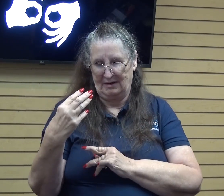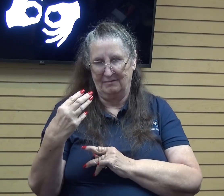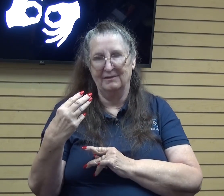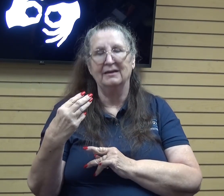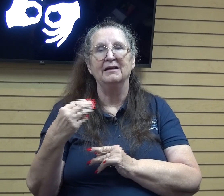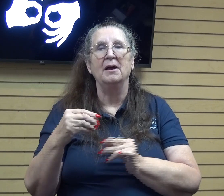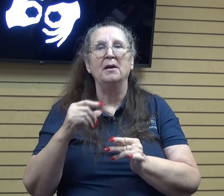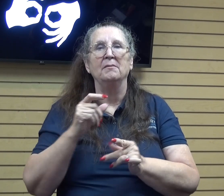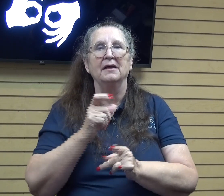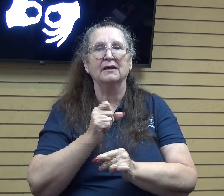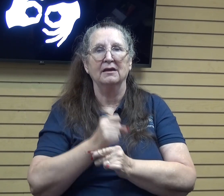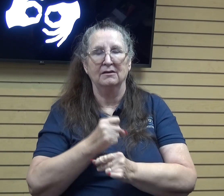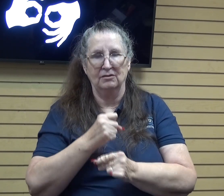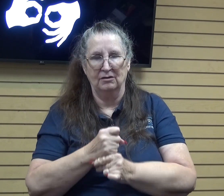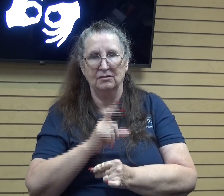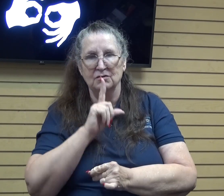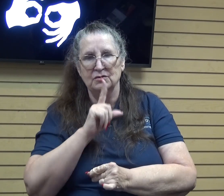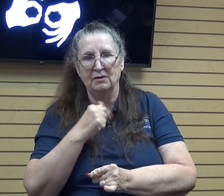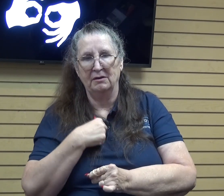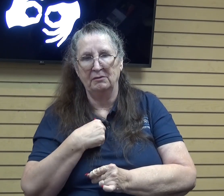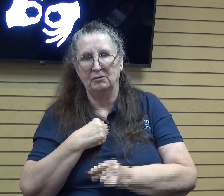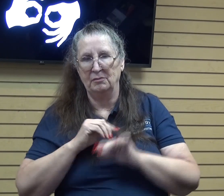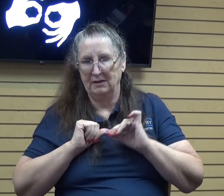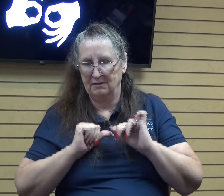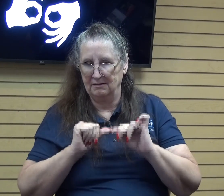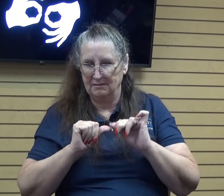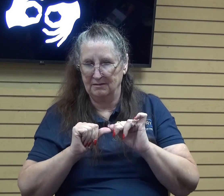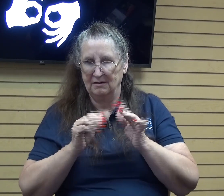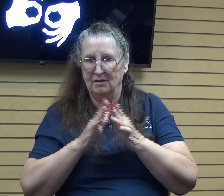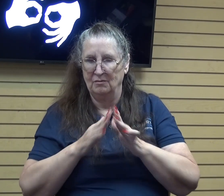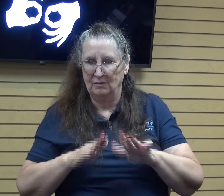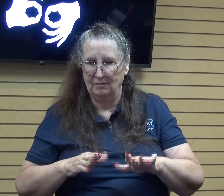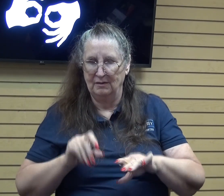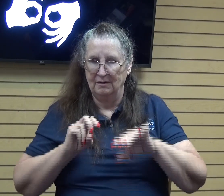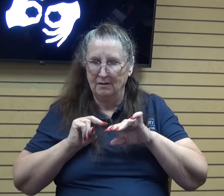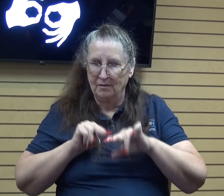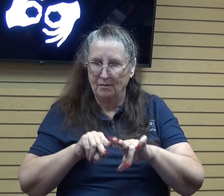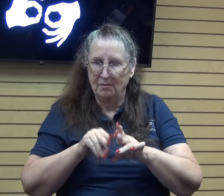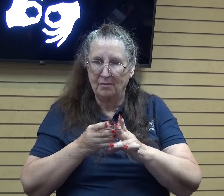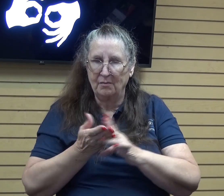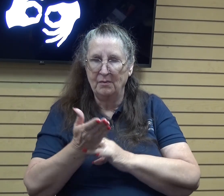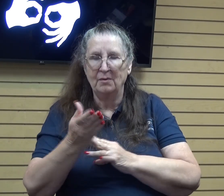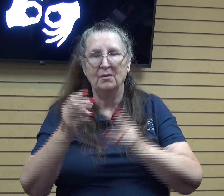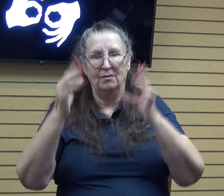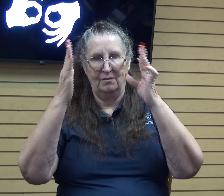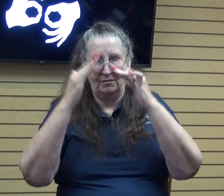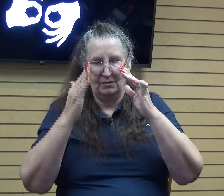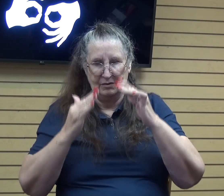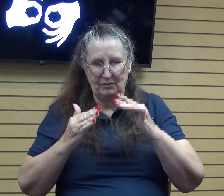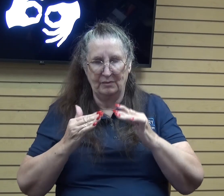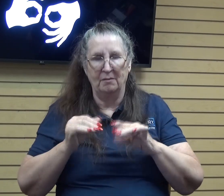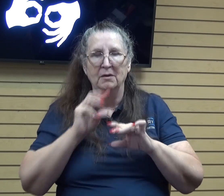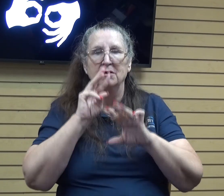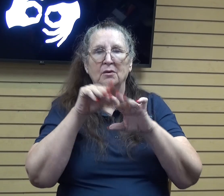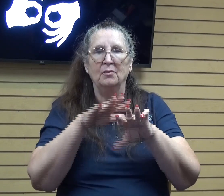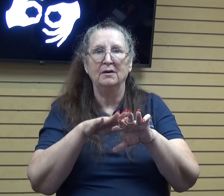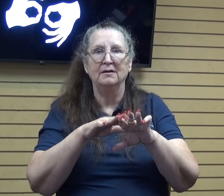stable and just navigating those waters and uh trusting that the lord will lead me